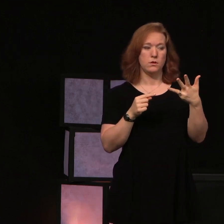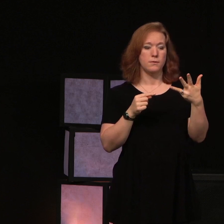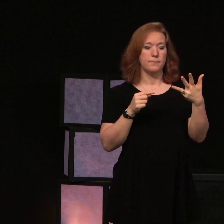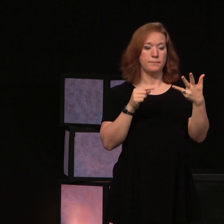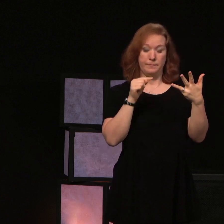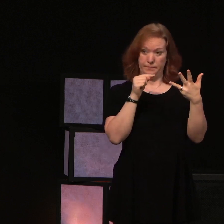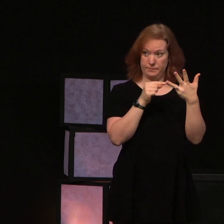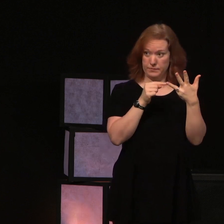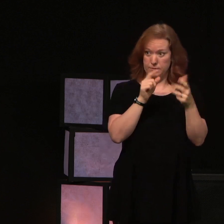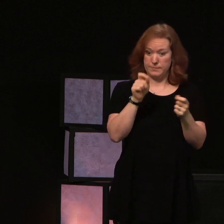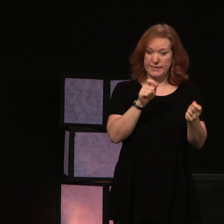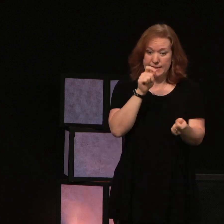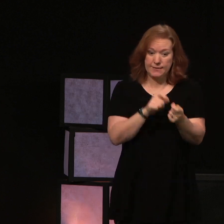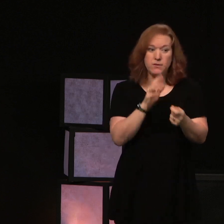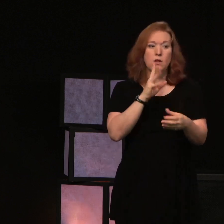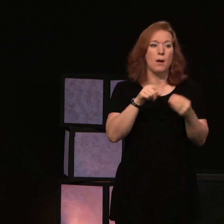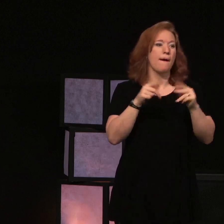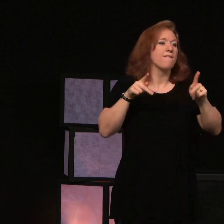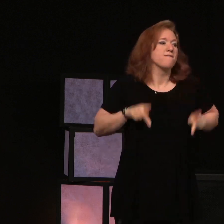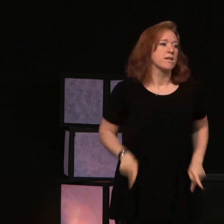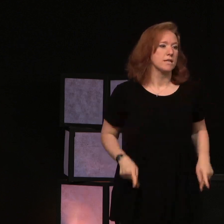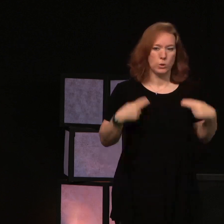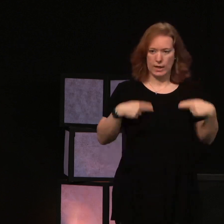that talks about physical health.